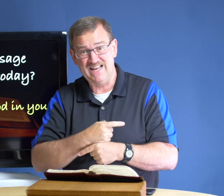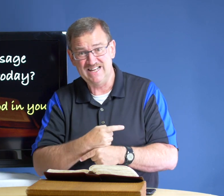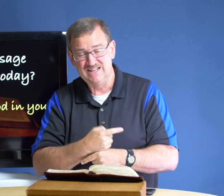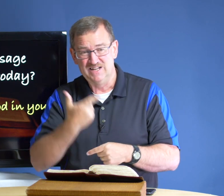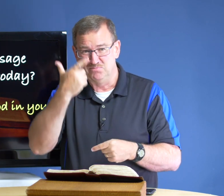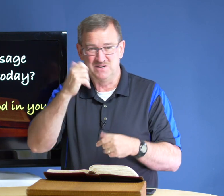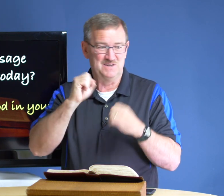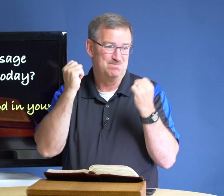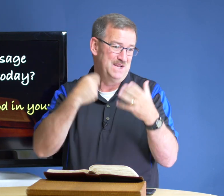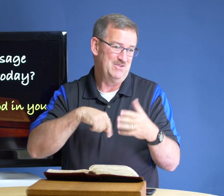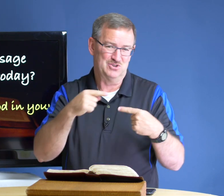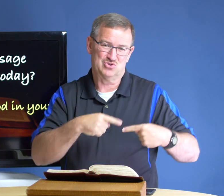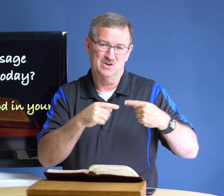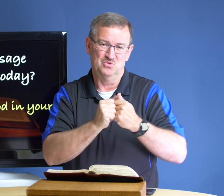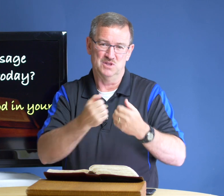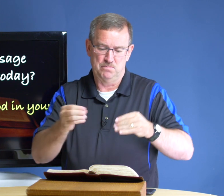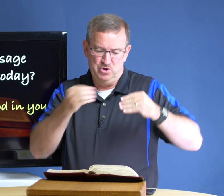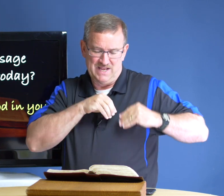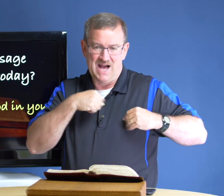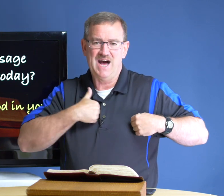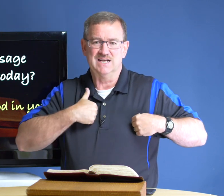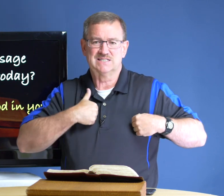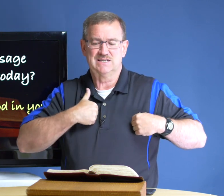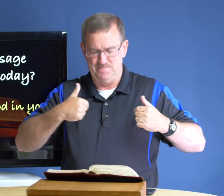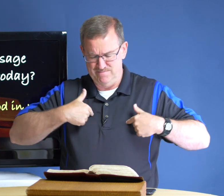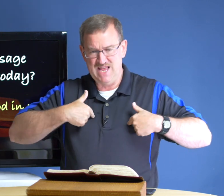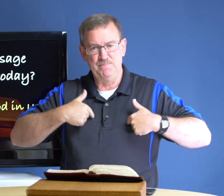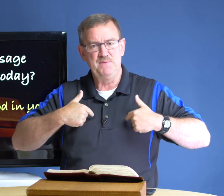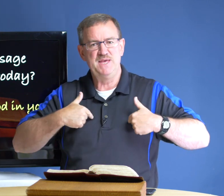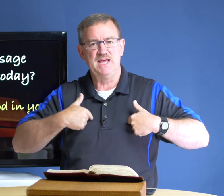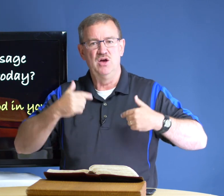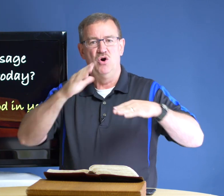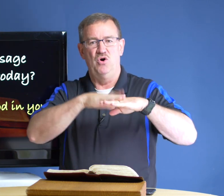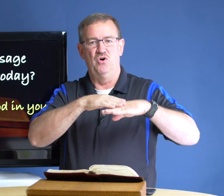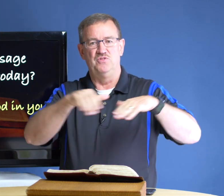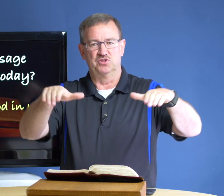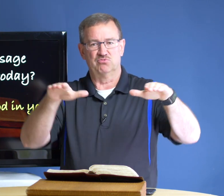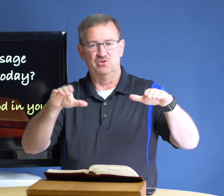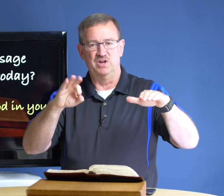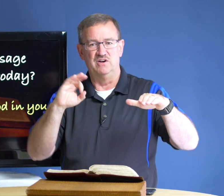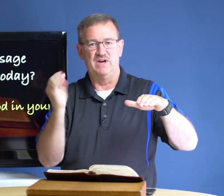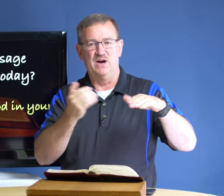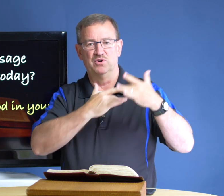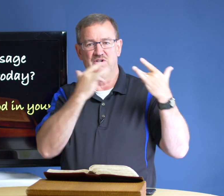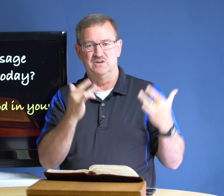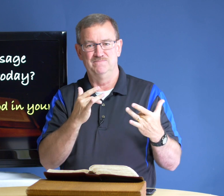because many of us struggle with putting us me me me on the throne of our heart